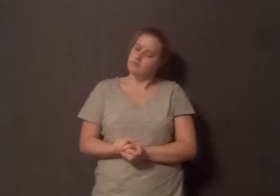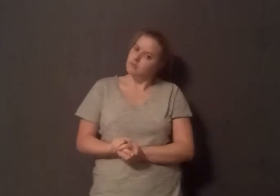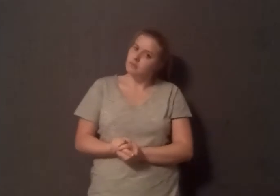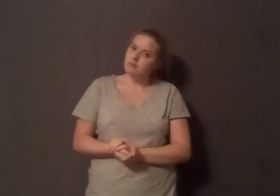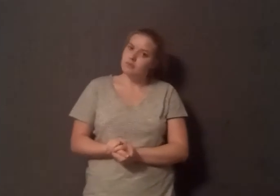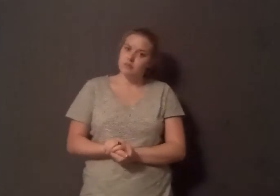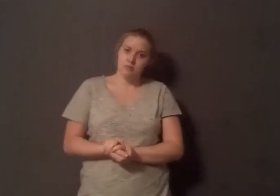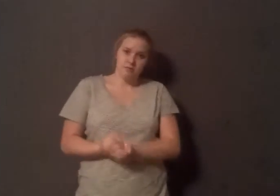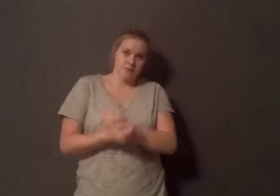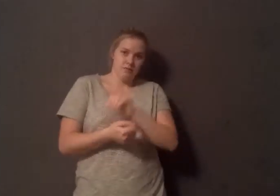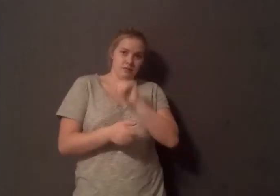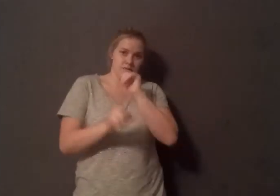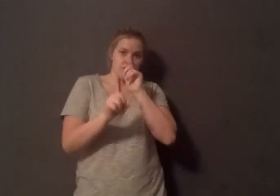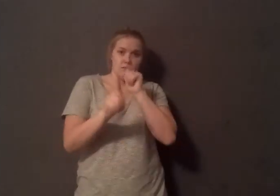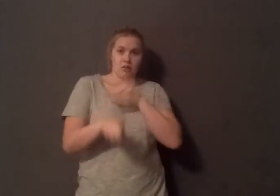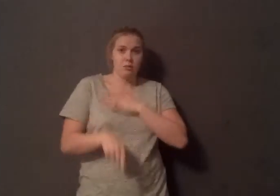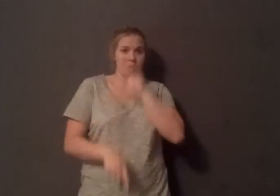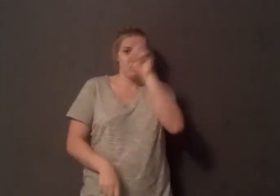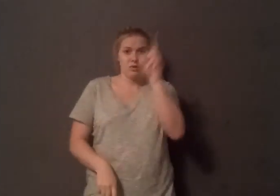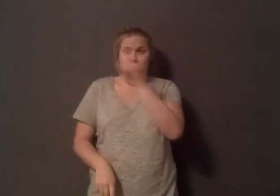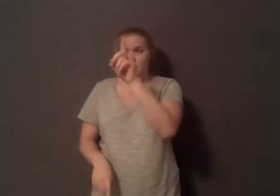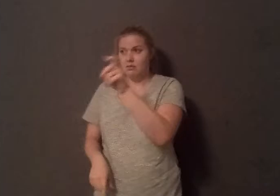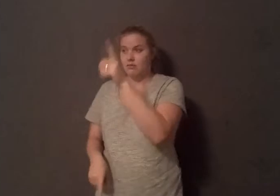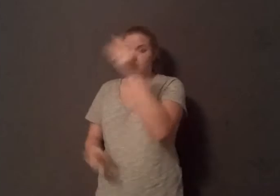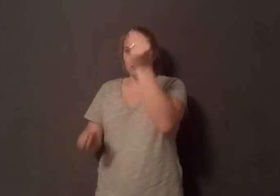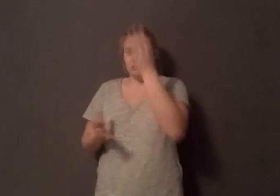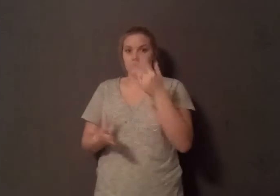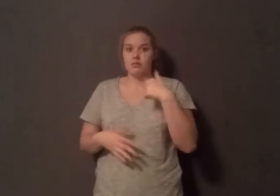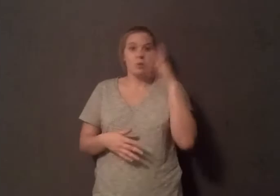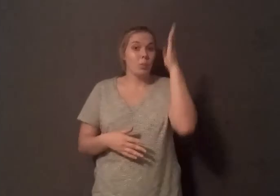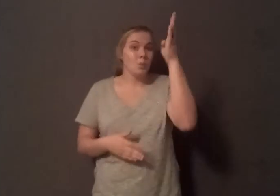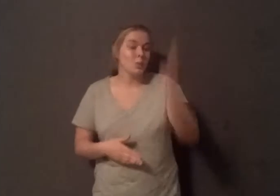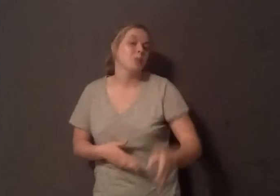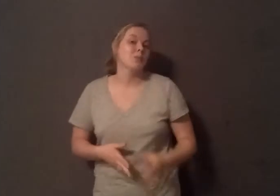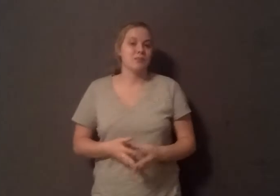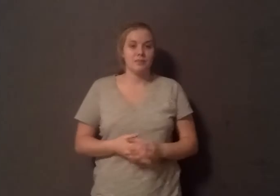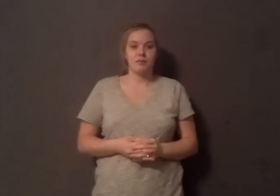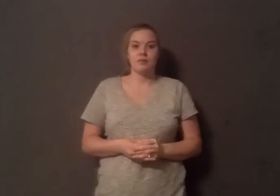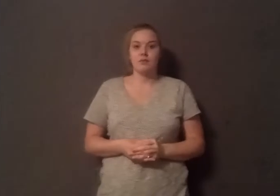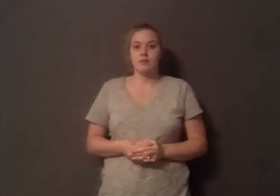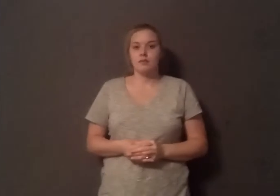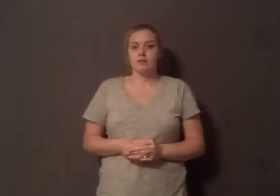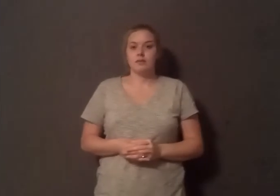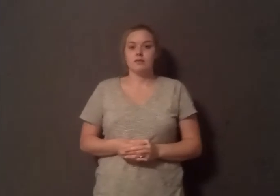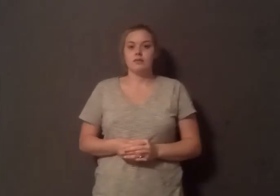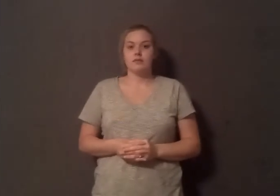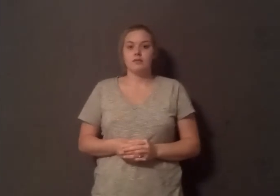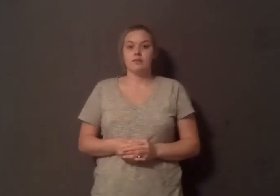But he said that he'd have someone get in touch shortly. I was, however, able to talk to the president of the American College of Cardiology, Dr. Kim